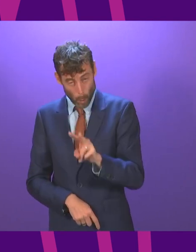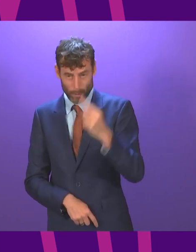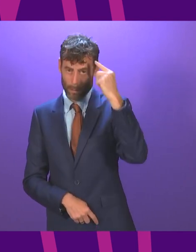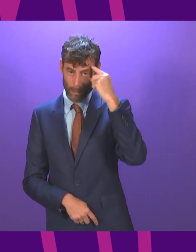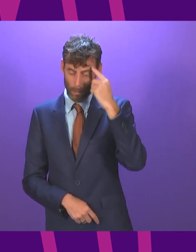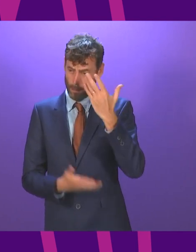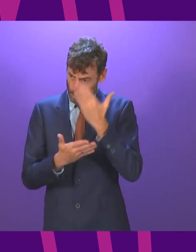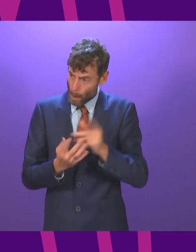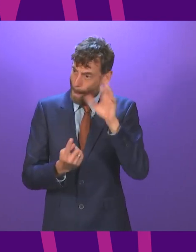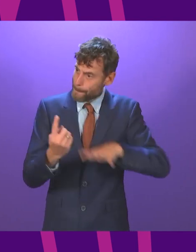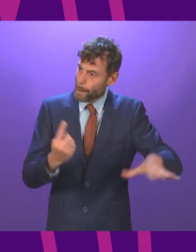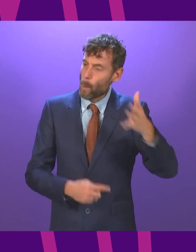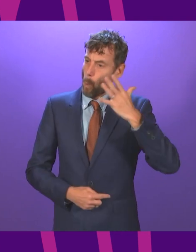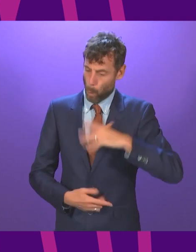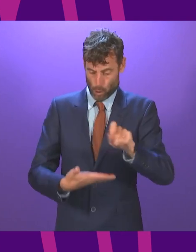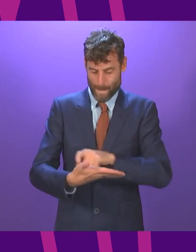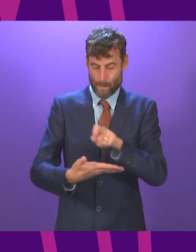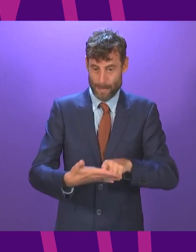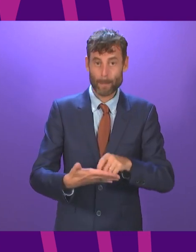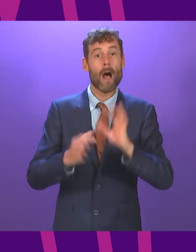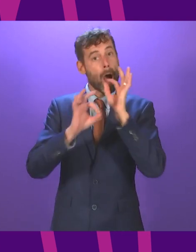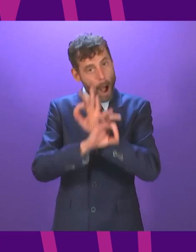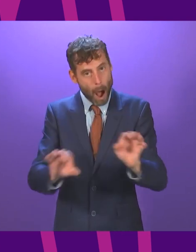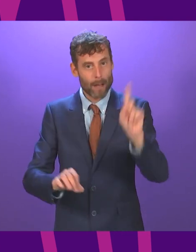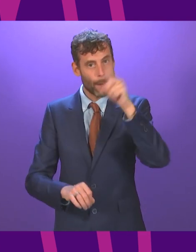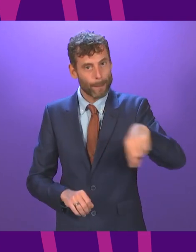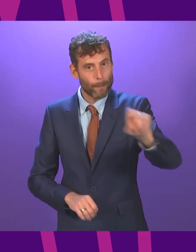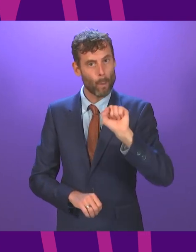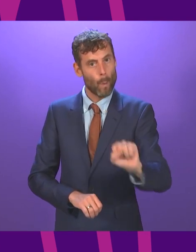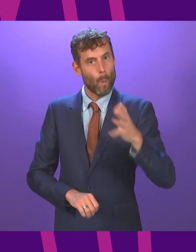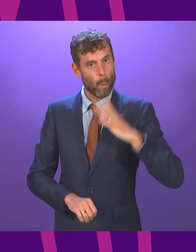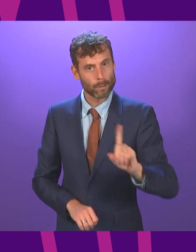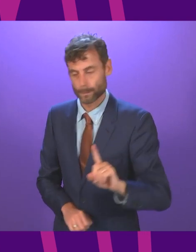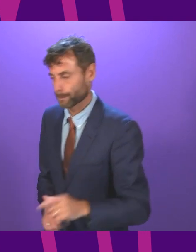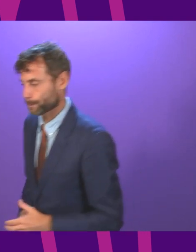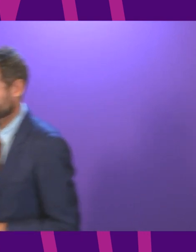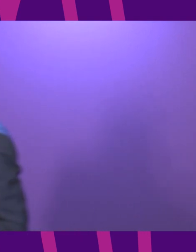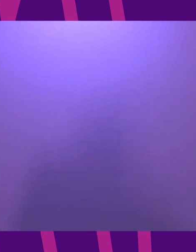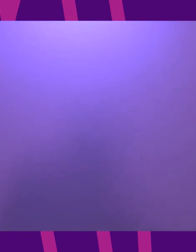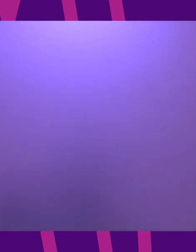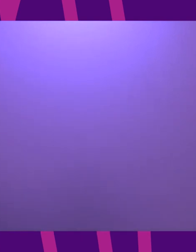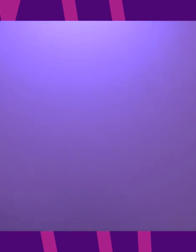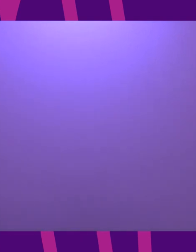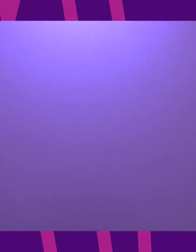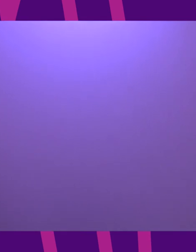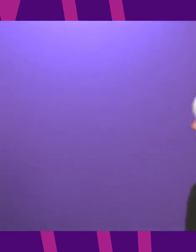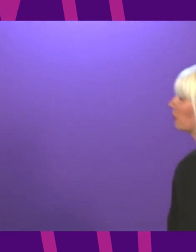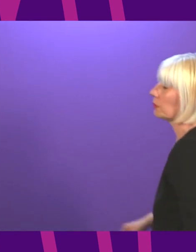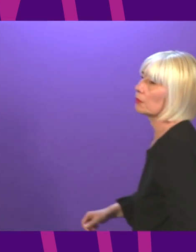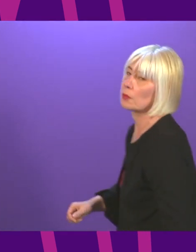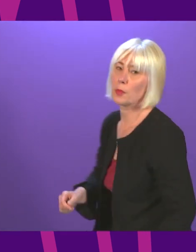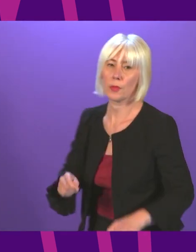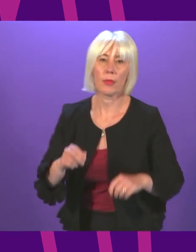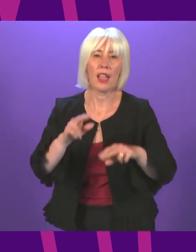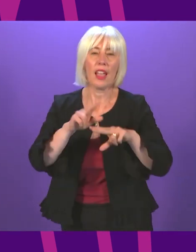and the people of Scotland will decide the future of this country. Jackie Bailey. In February 2021, the Greens